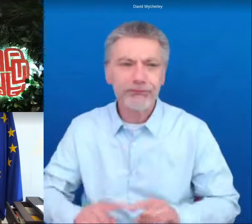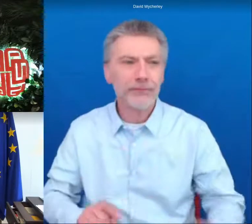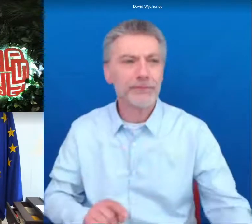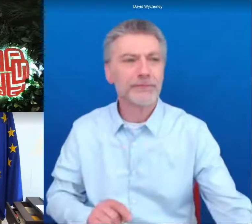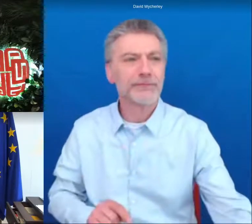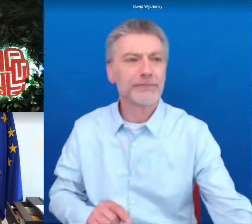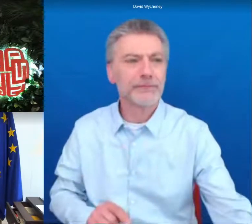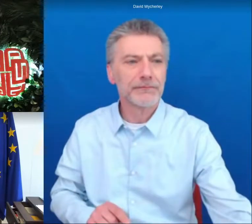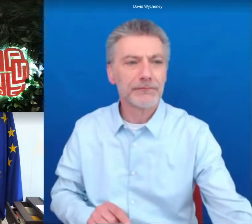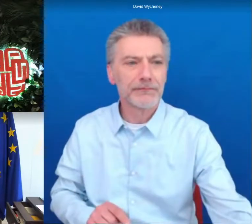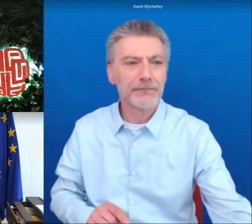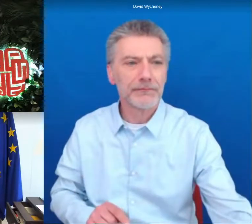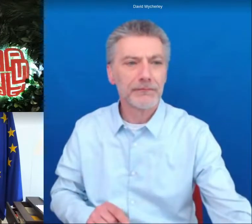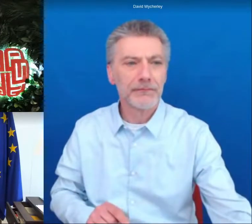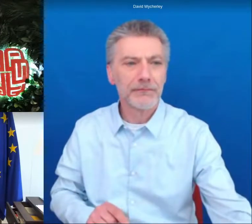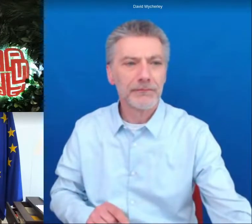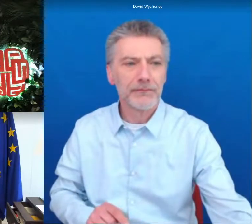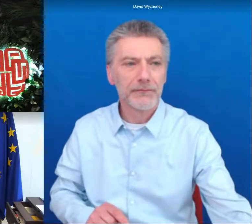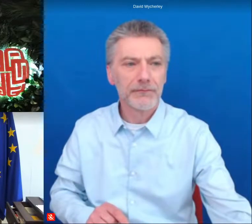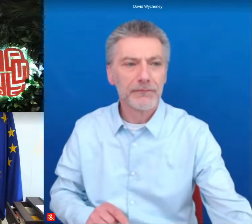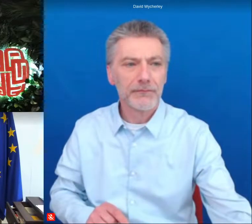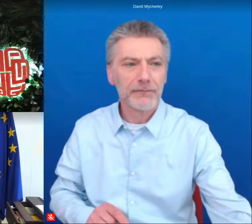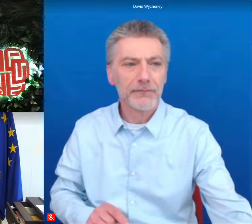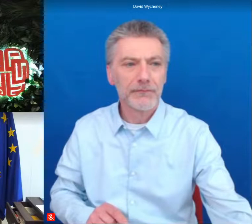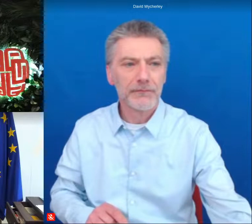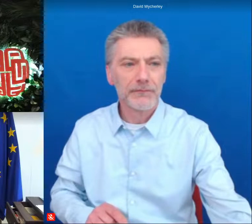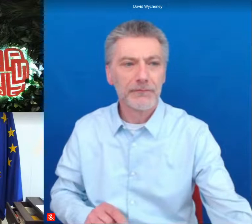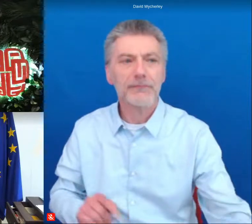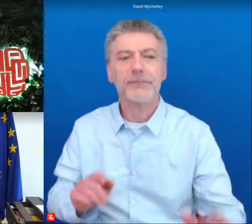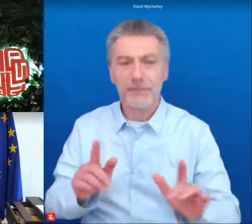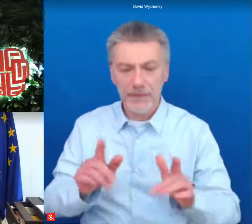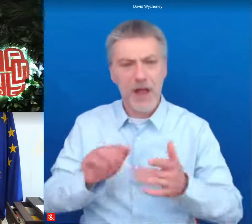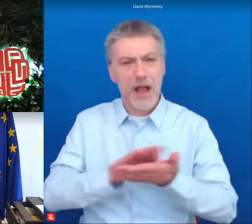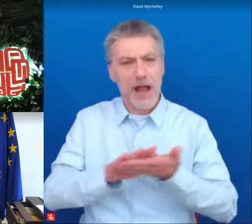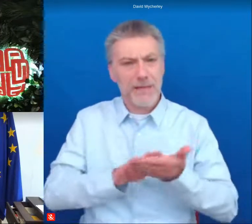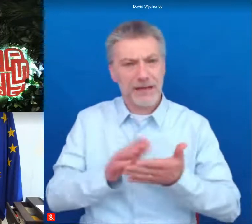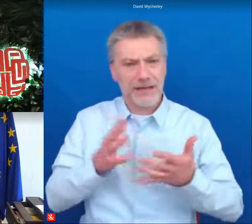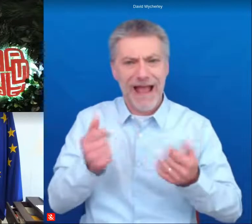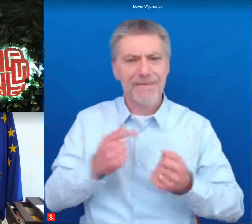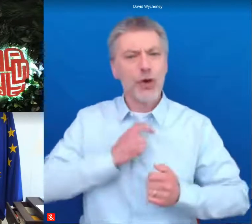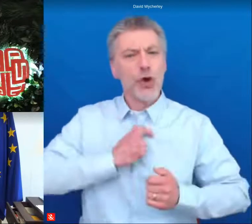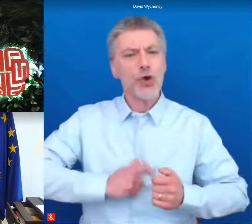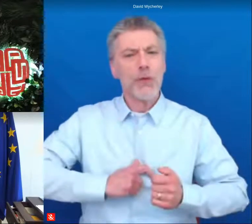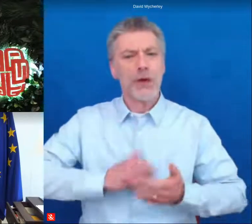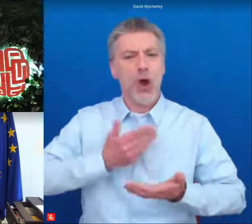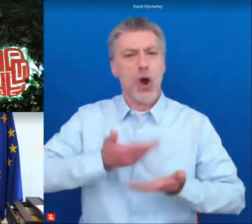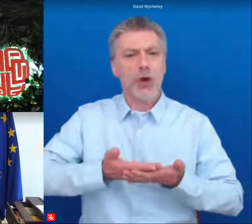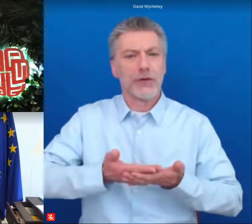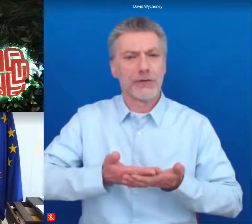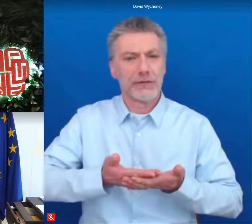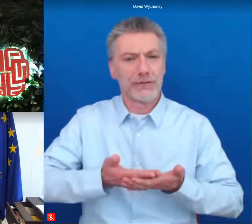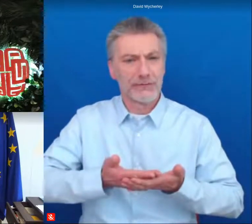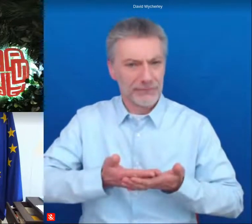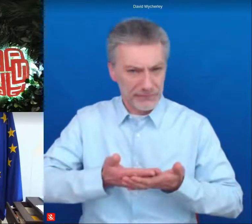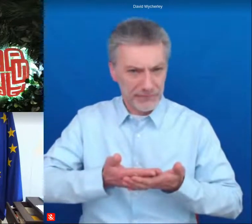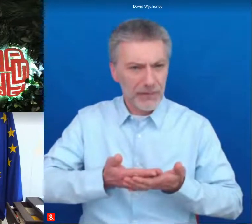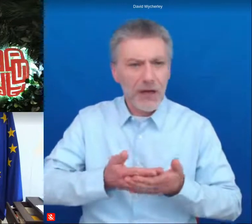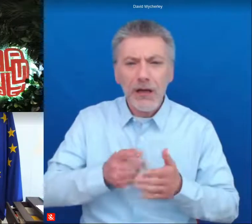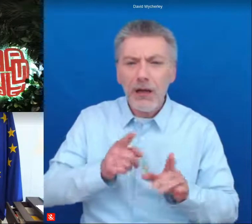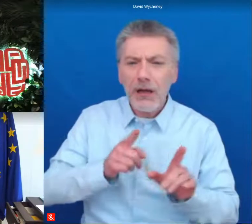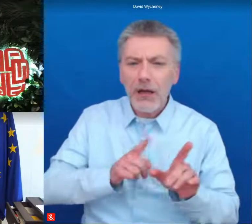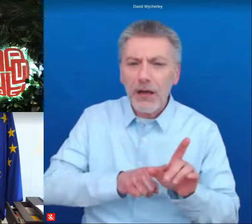it's not an abstract problem at all there is a very human cost it is the young woman